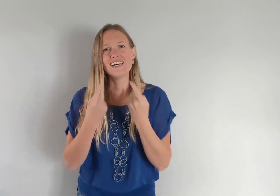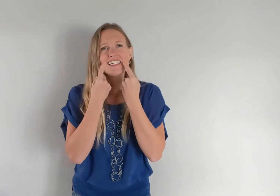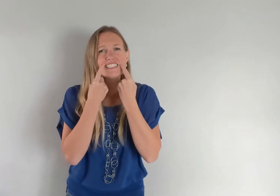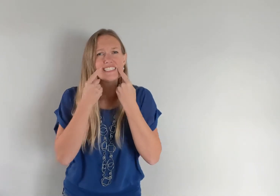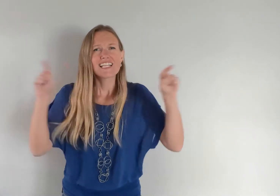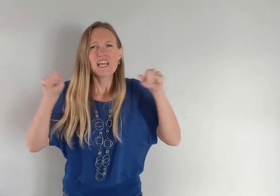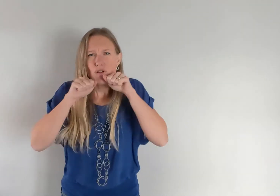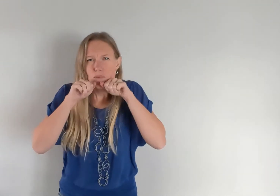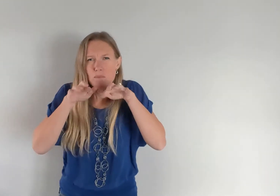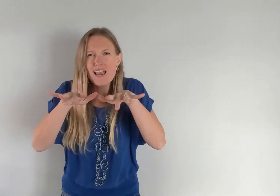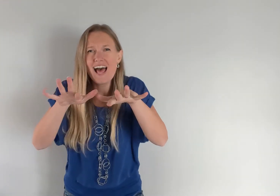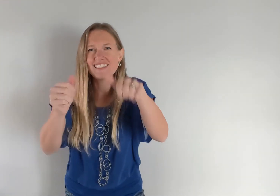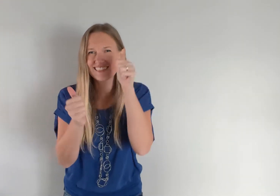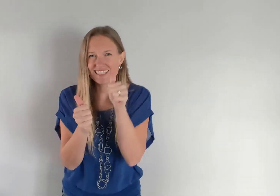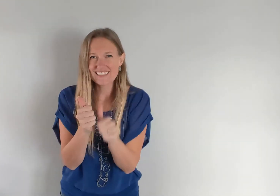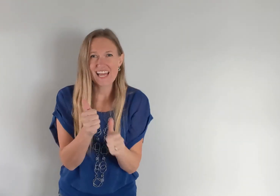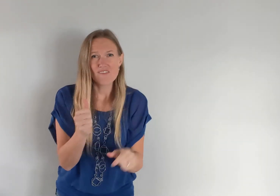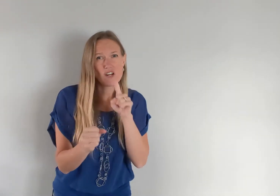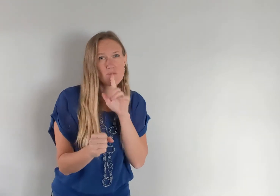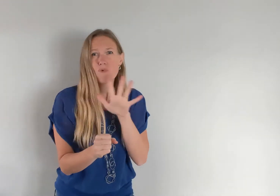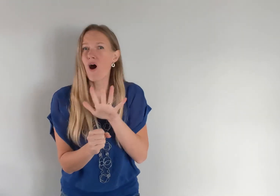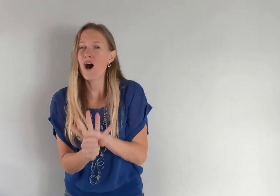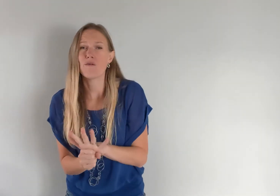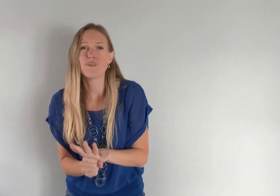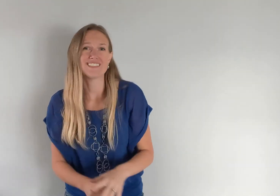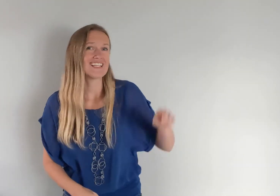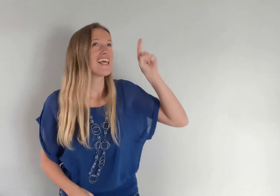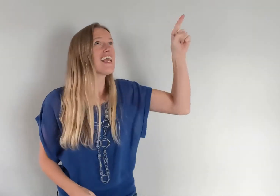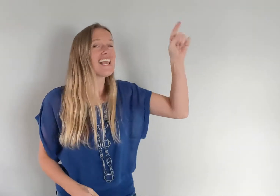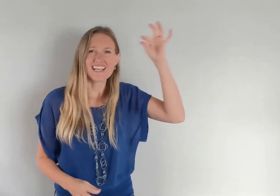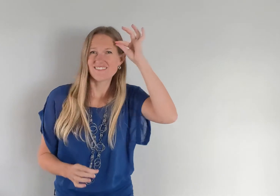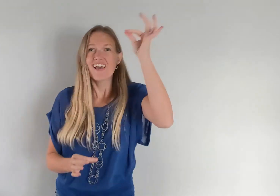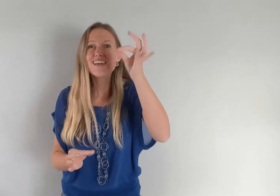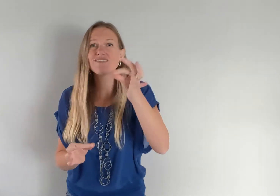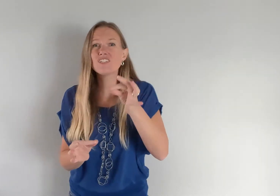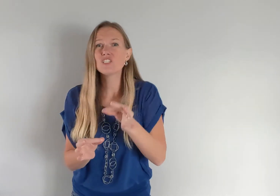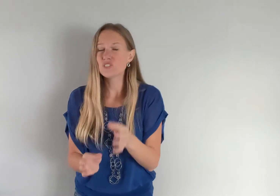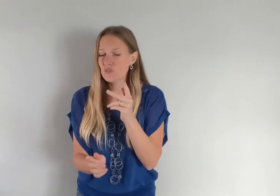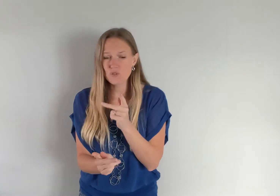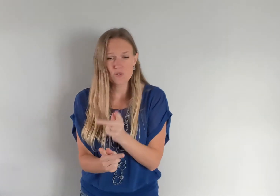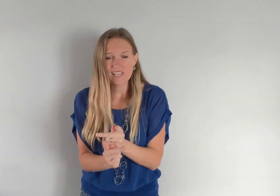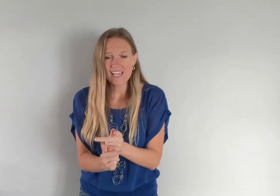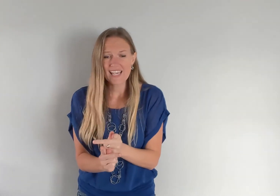Declaring blessings every promise He is faithful to keep